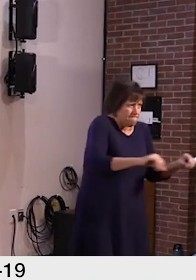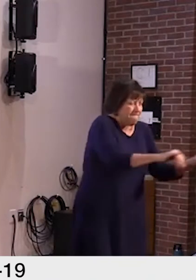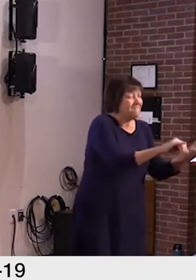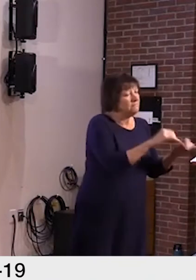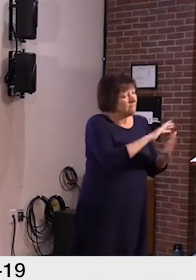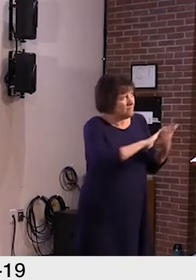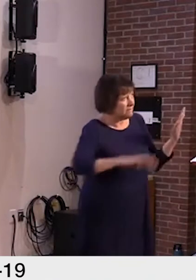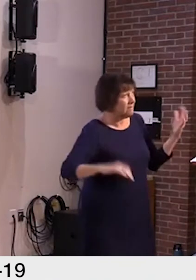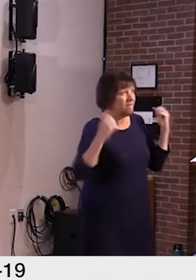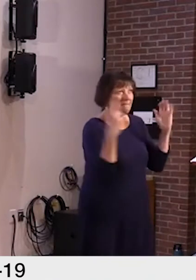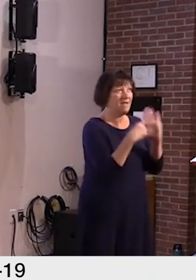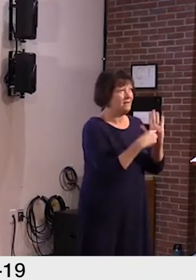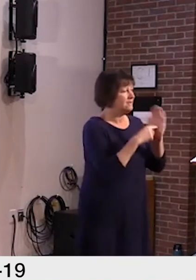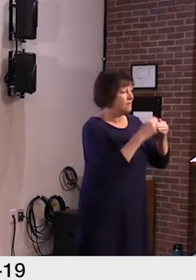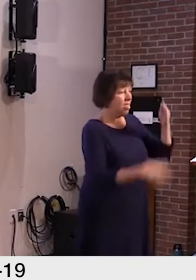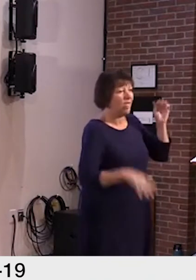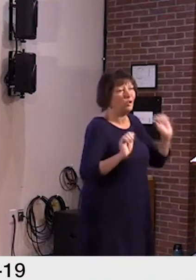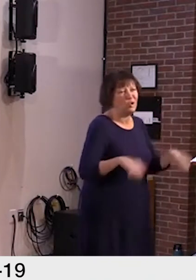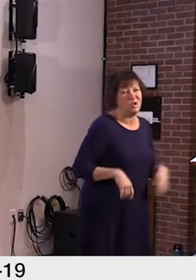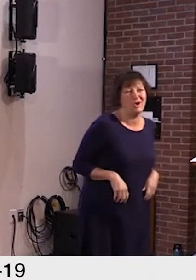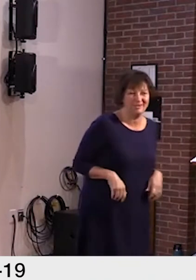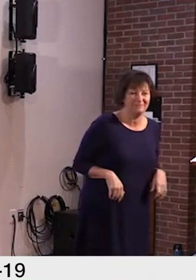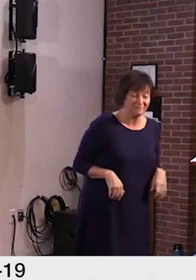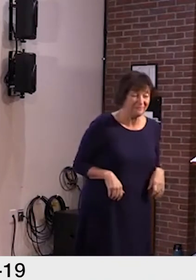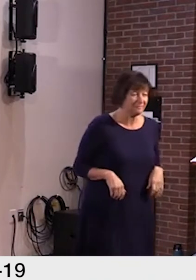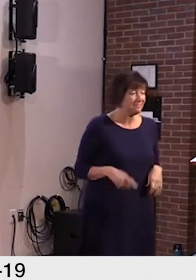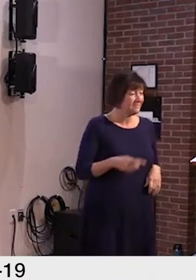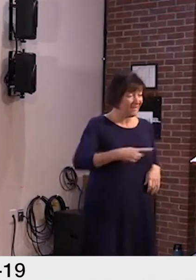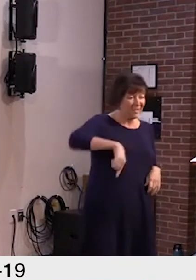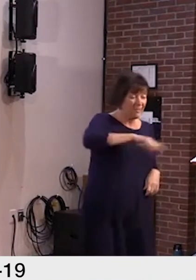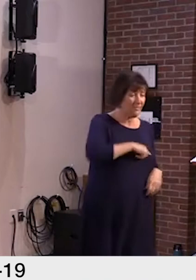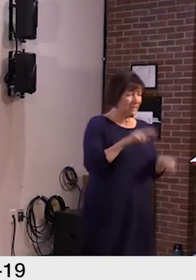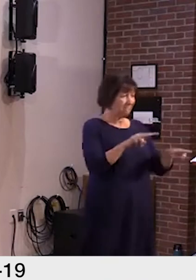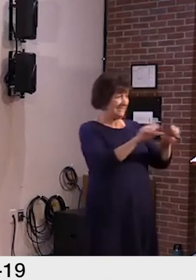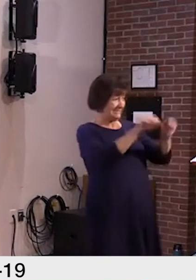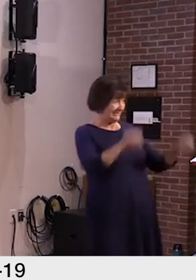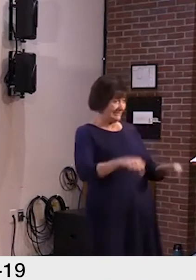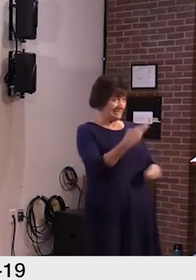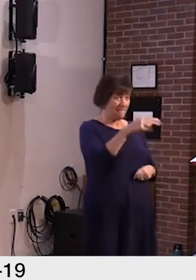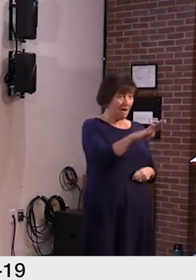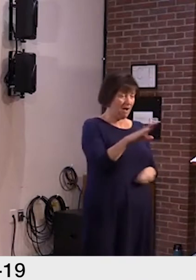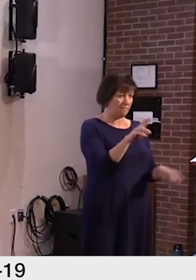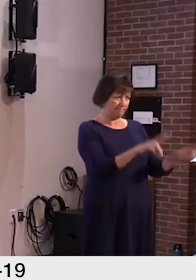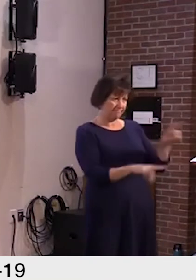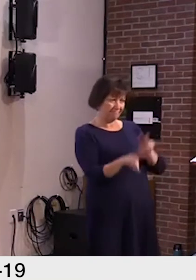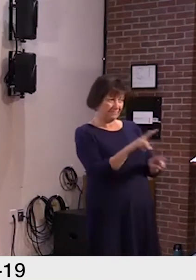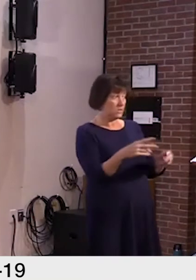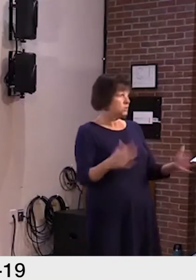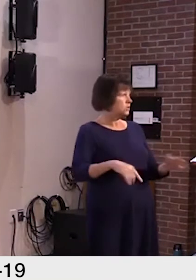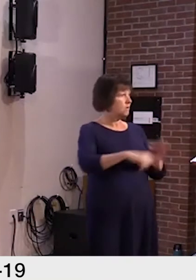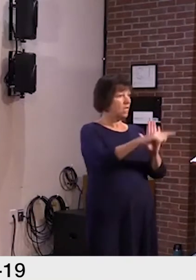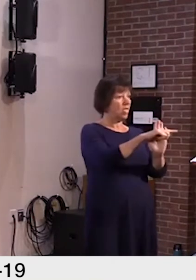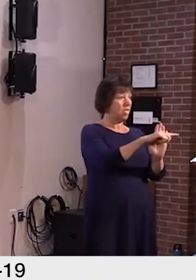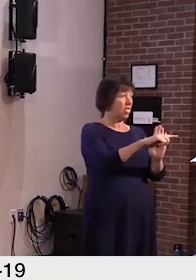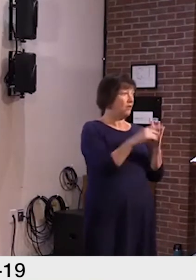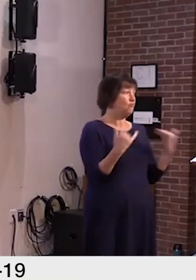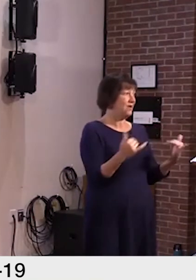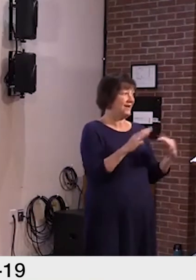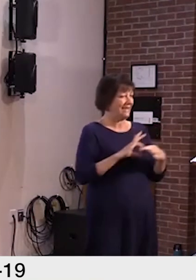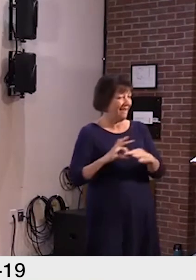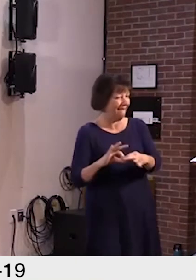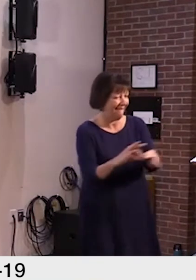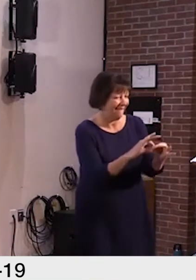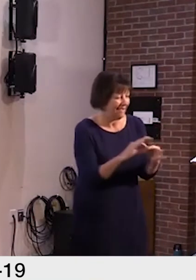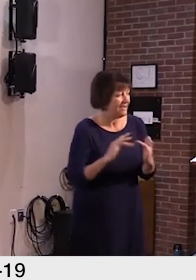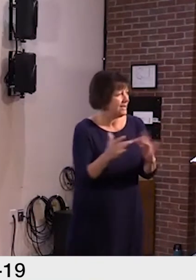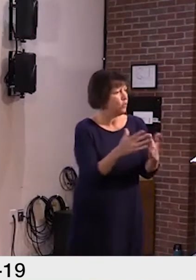childhood advocacy alliance have helped to make sure that any system we set up for the hubs doesn't do harm to the existing network of child